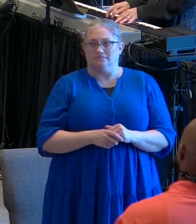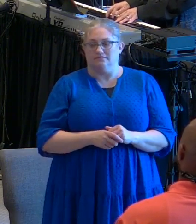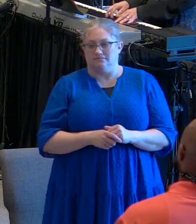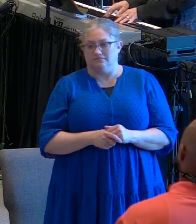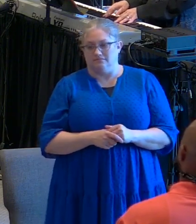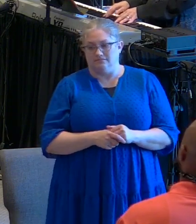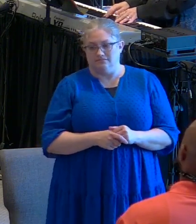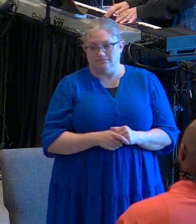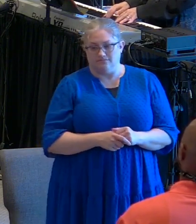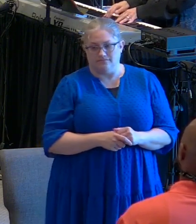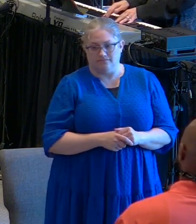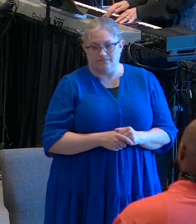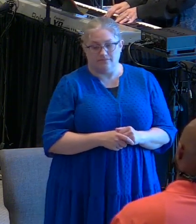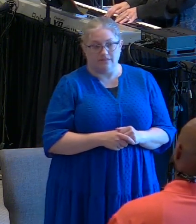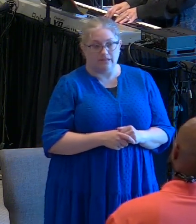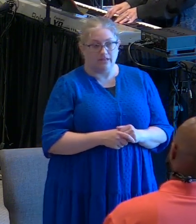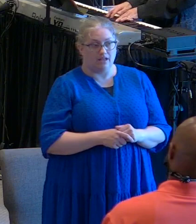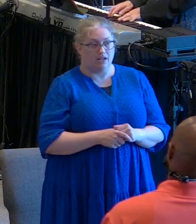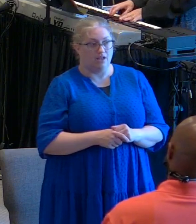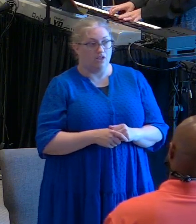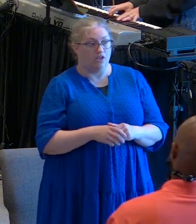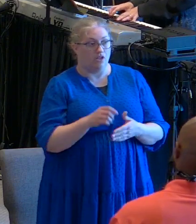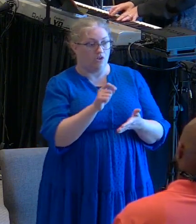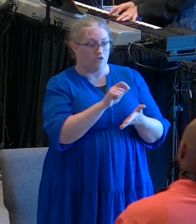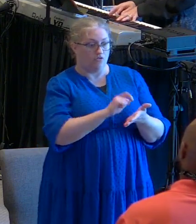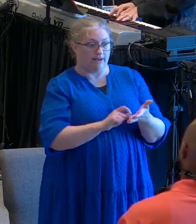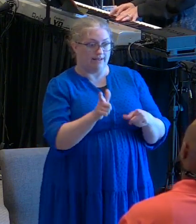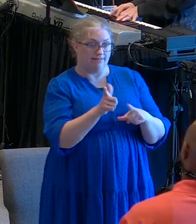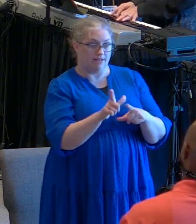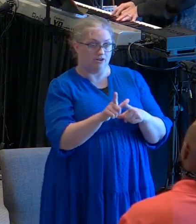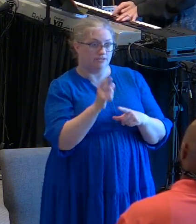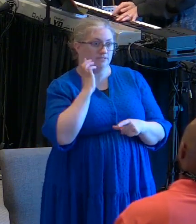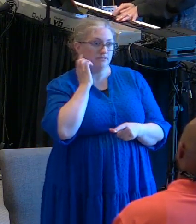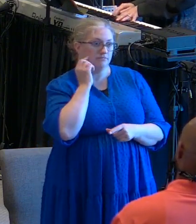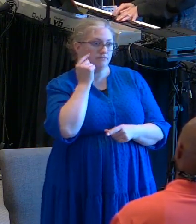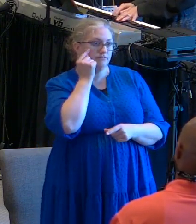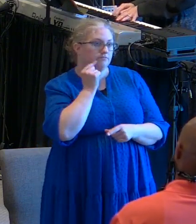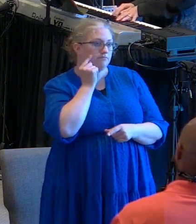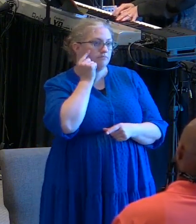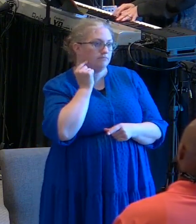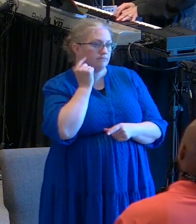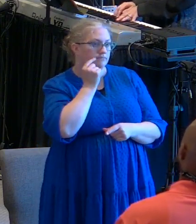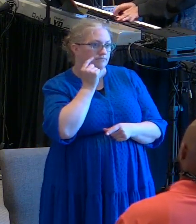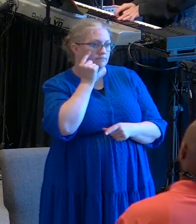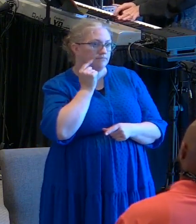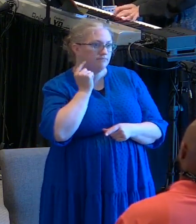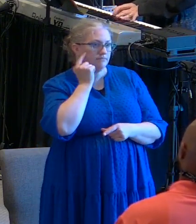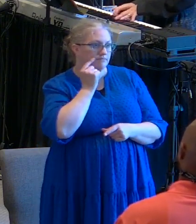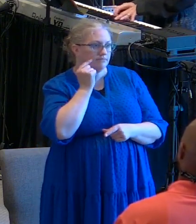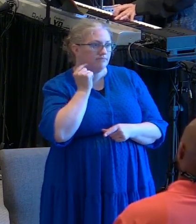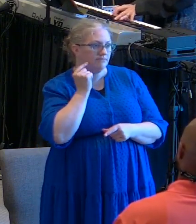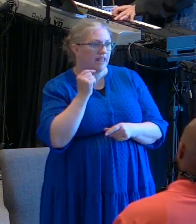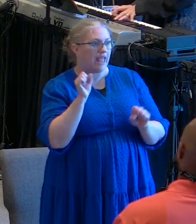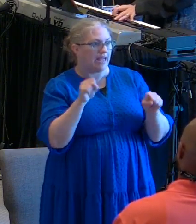by writing letters on that small place on his cheek his family could communicate with him